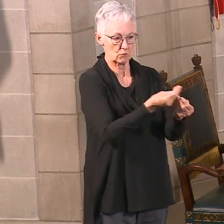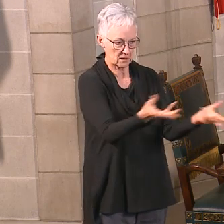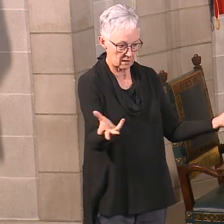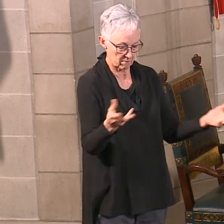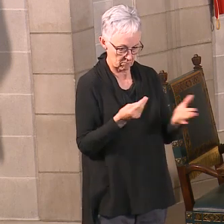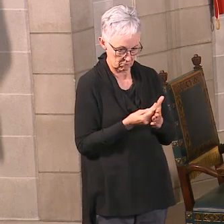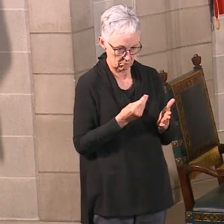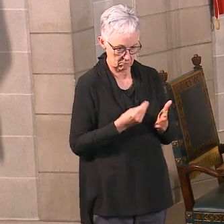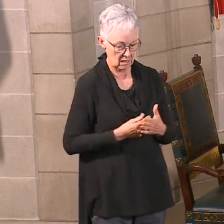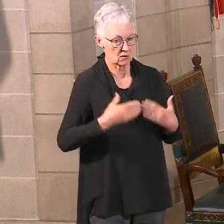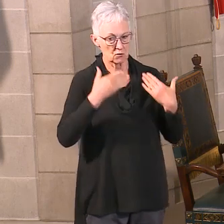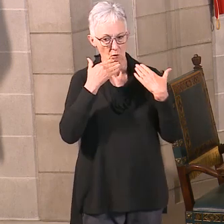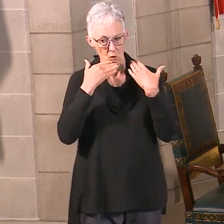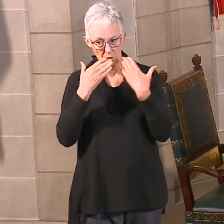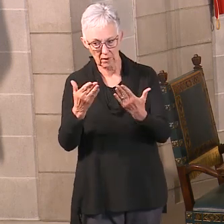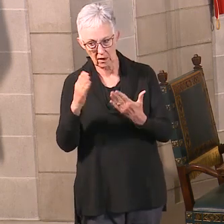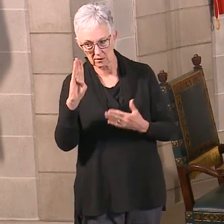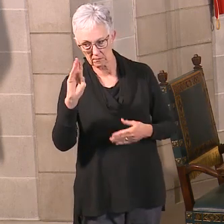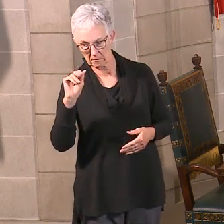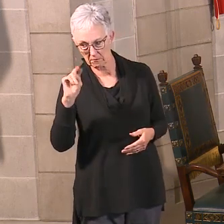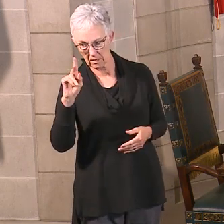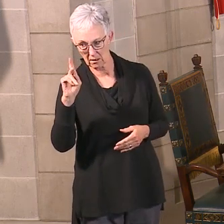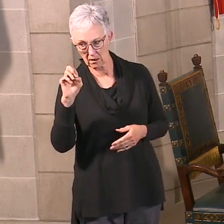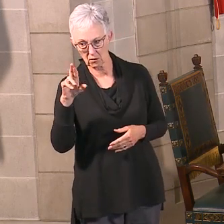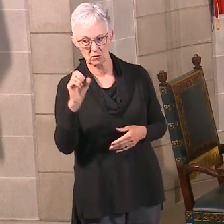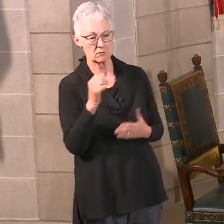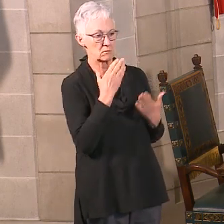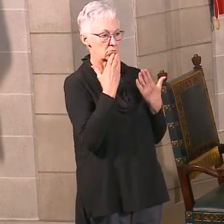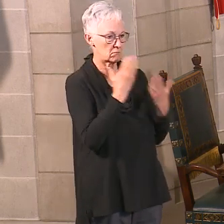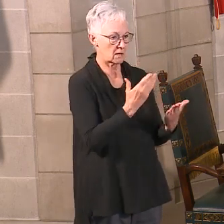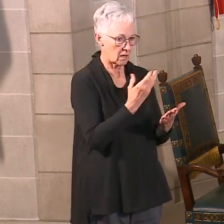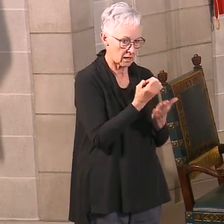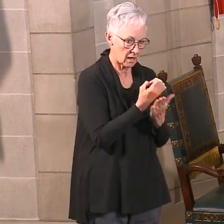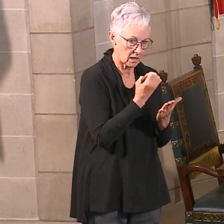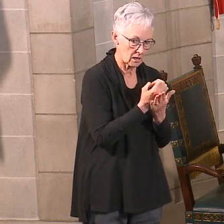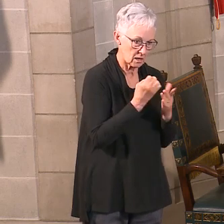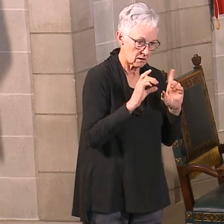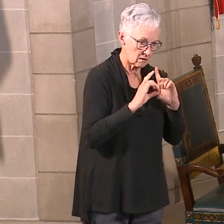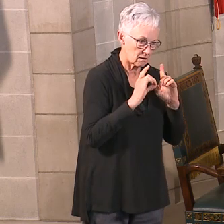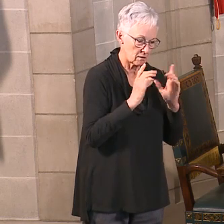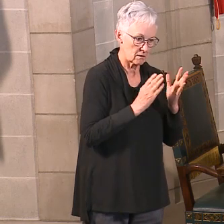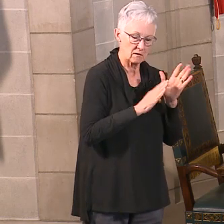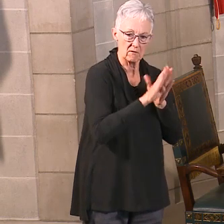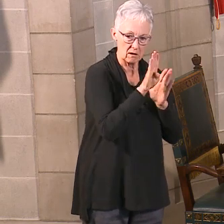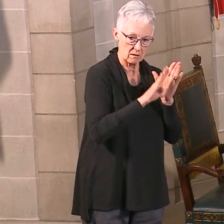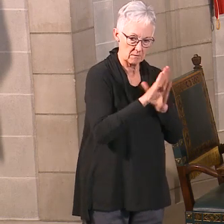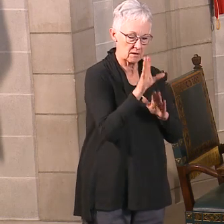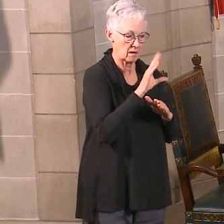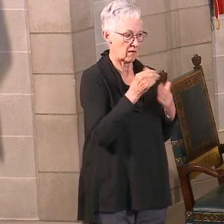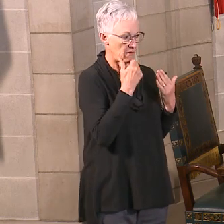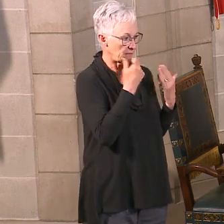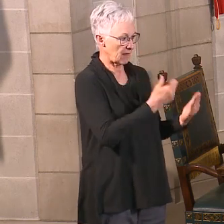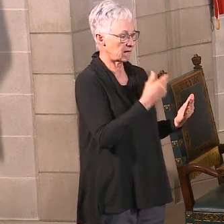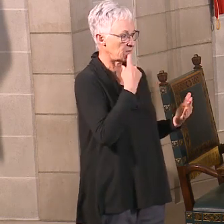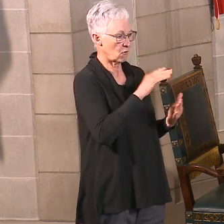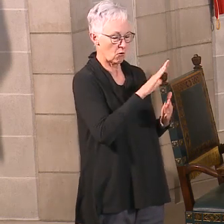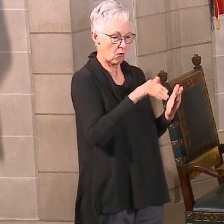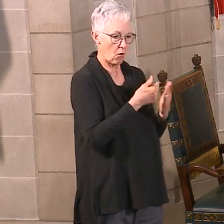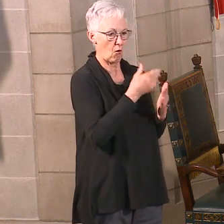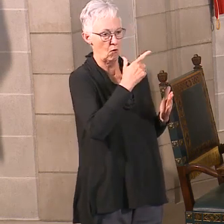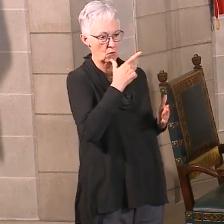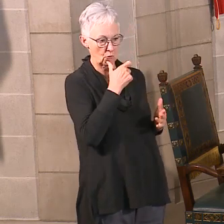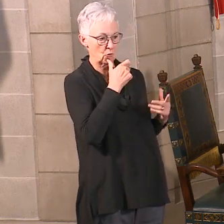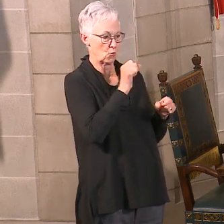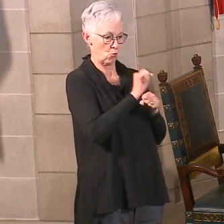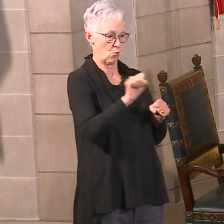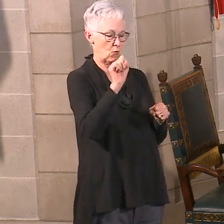Business Administration. I want to the Department of Economic Development. All the folks who worked really, really hard to be able to meet the needs of those small businesses and put Nebraska number one